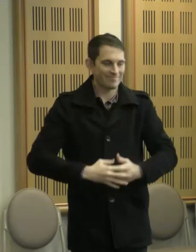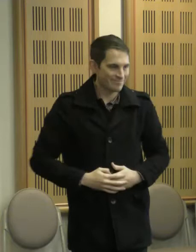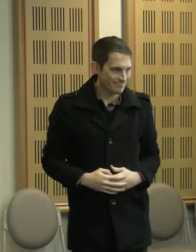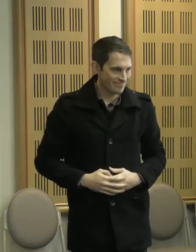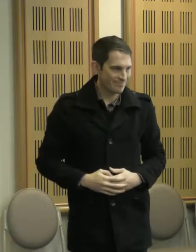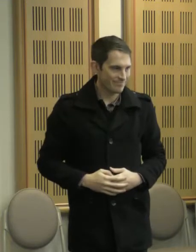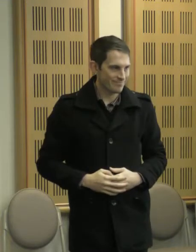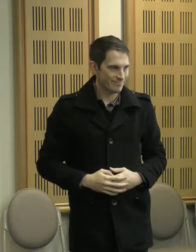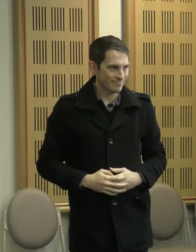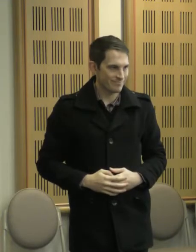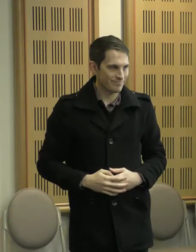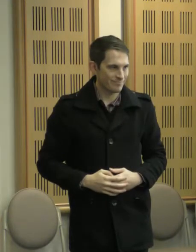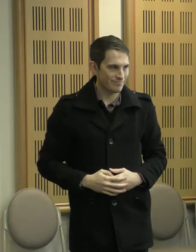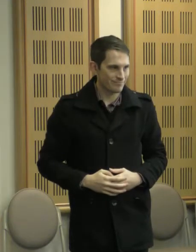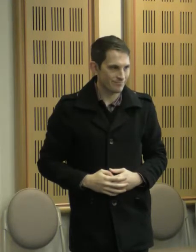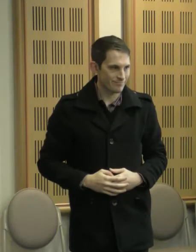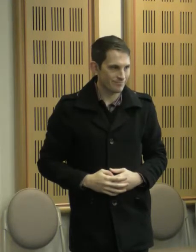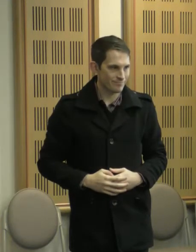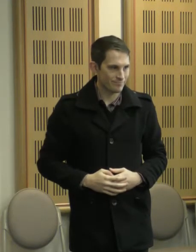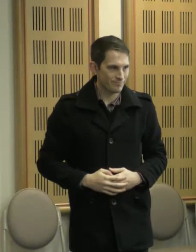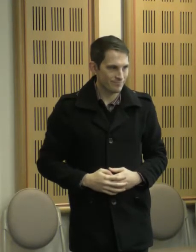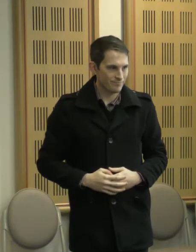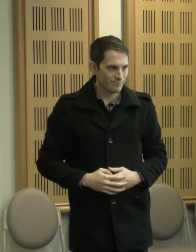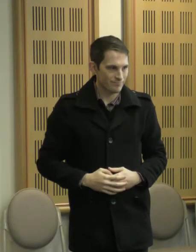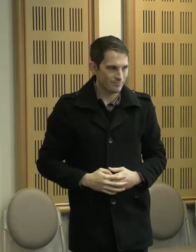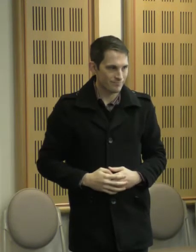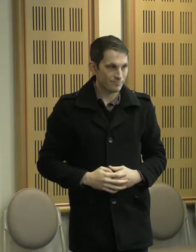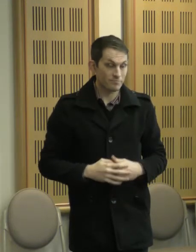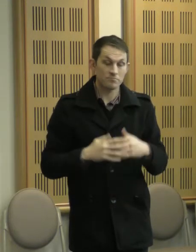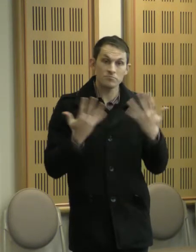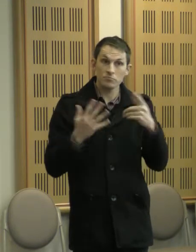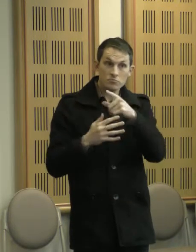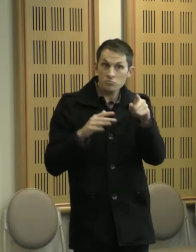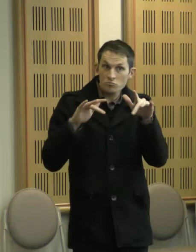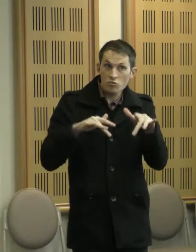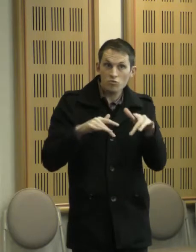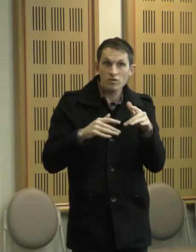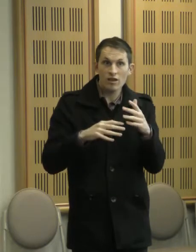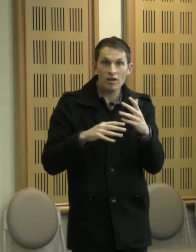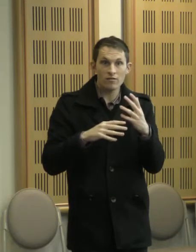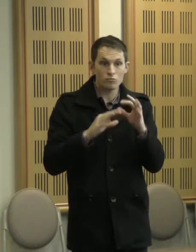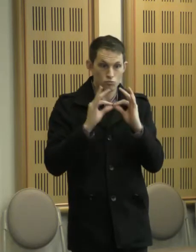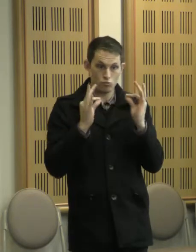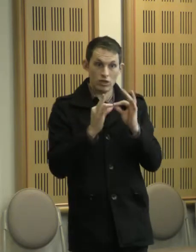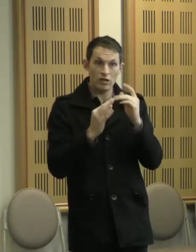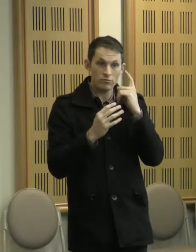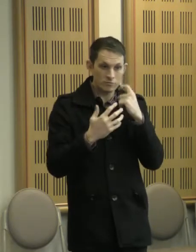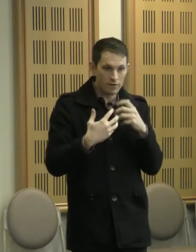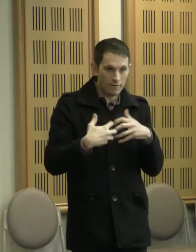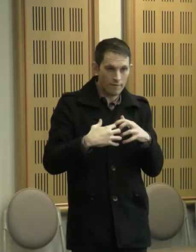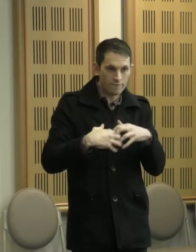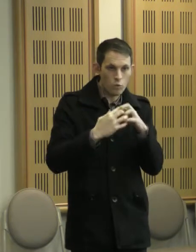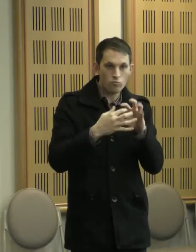So for those yet to embark on the journey of forming relationships with community, there are a number of key